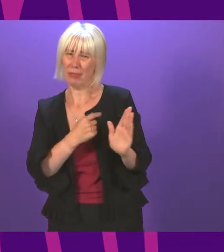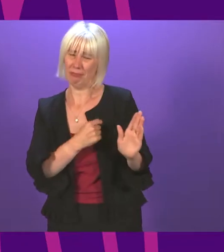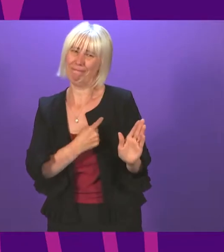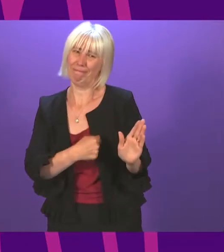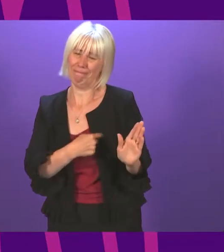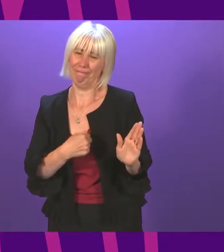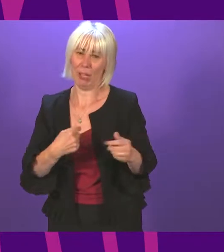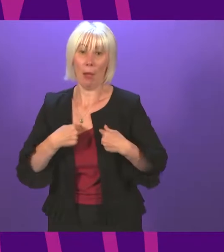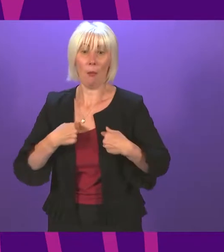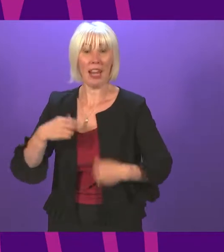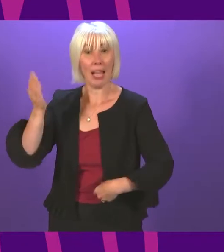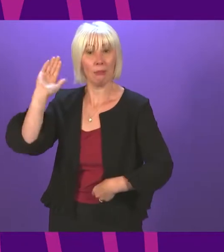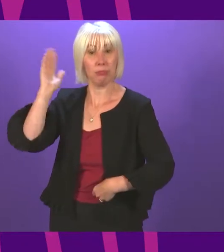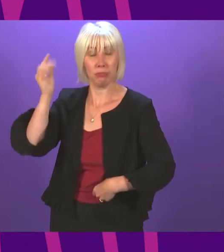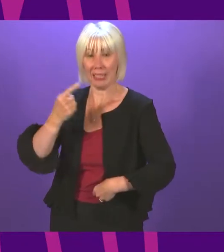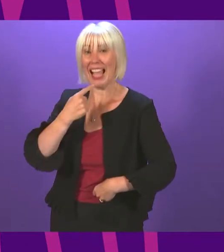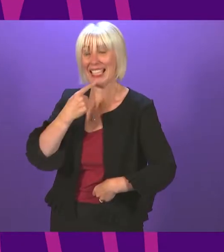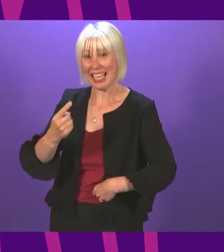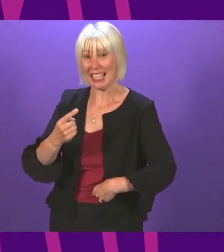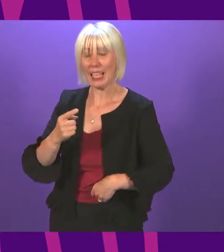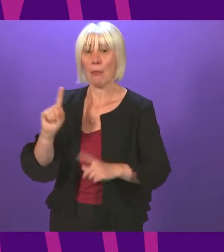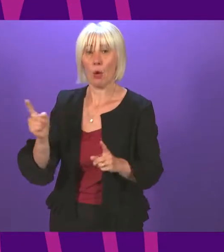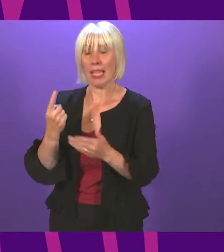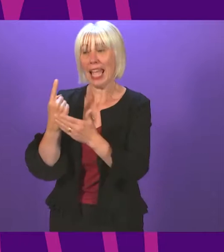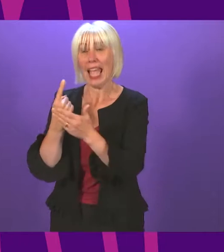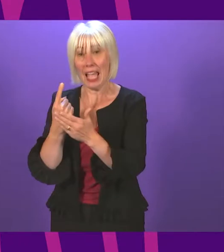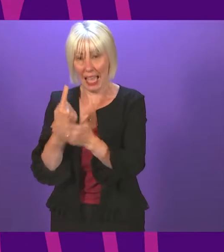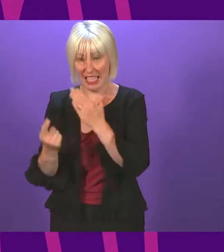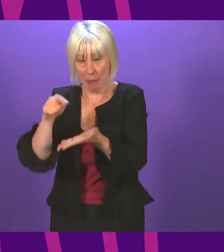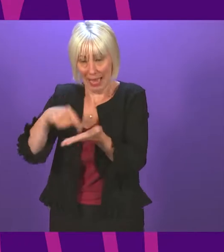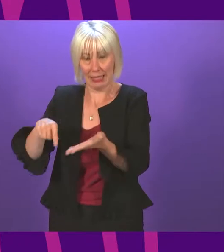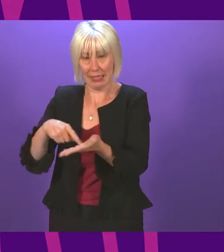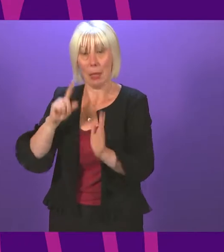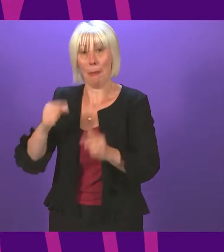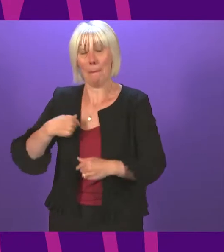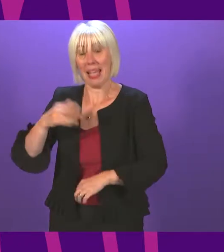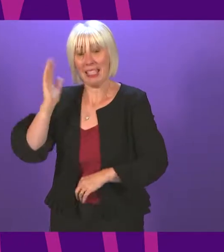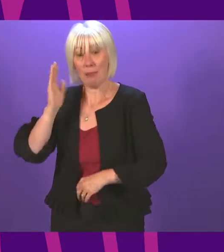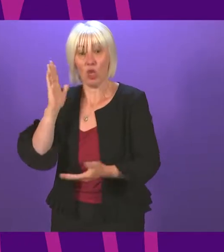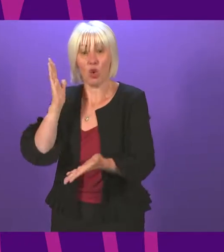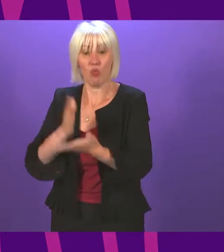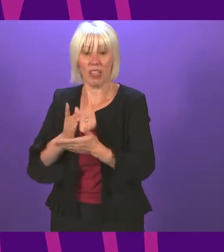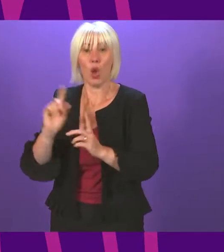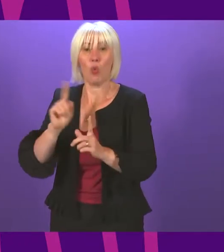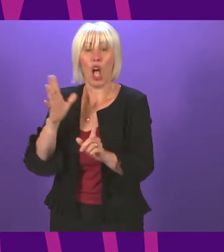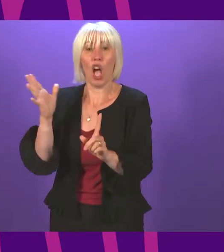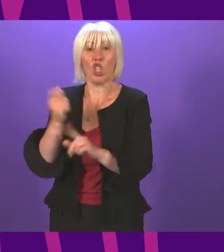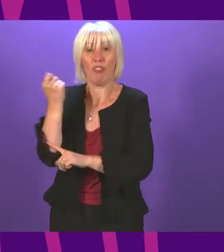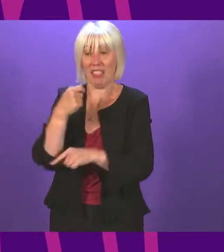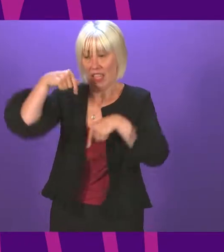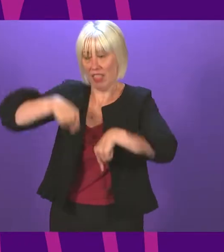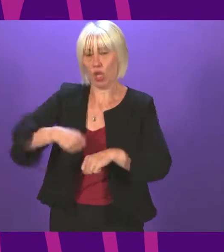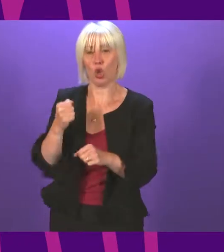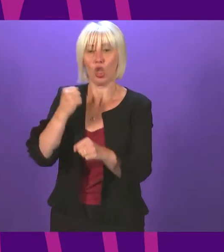beginning of my speech I did touch upon independence, but the vast majority of my speech was actually about the achievements of this Scottish Government